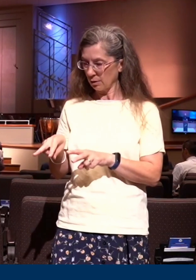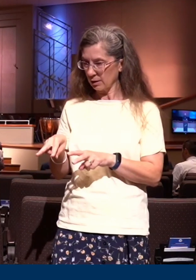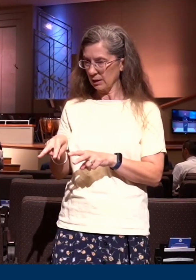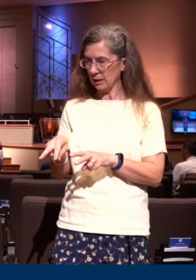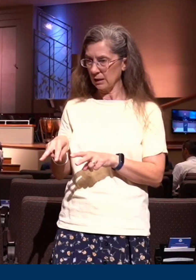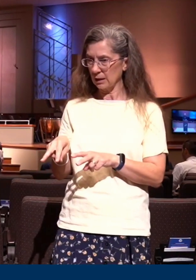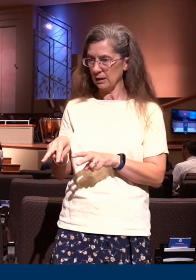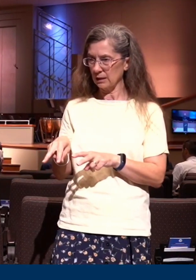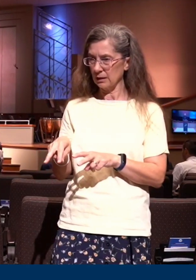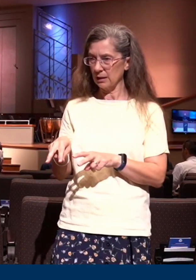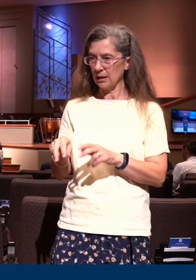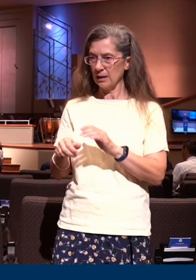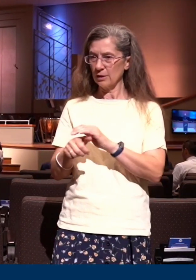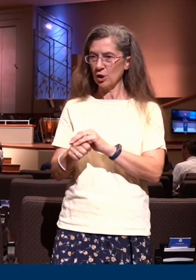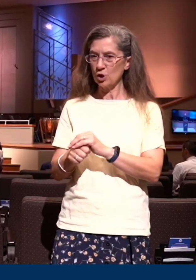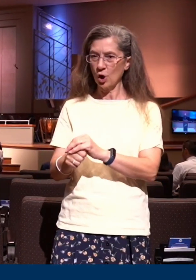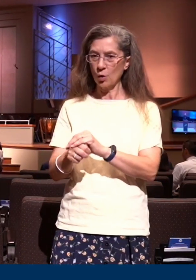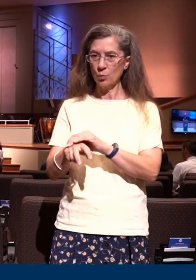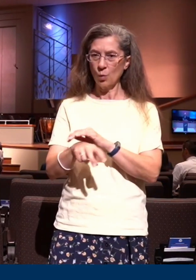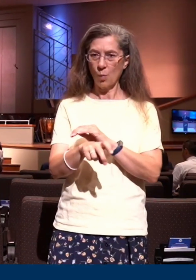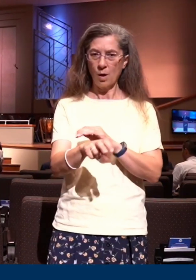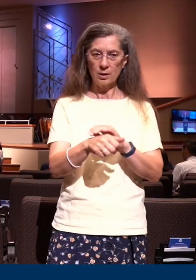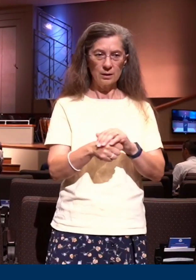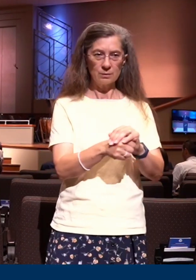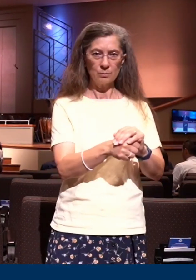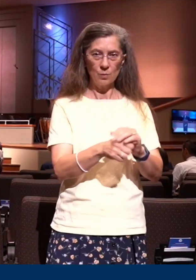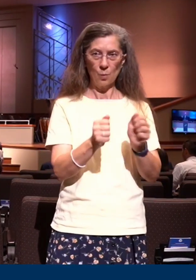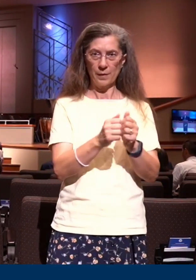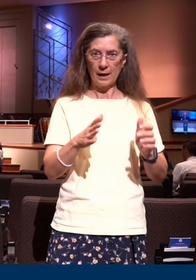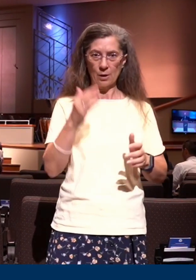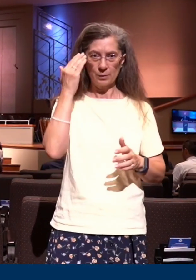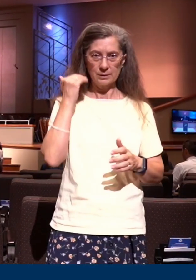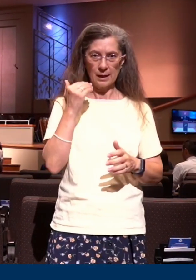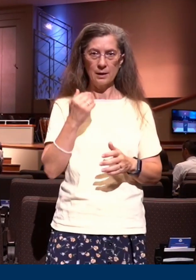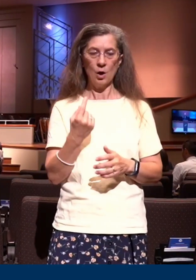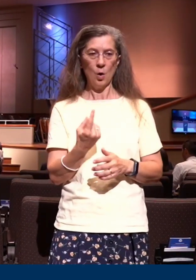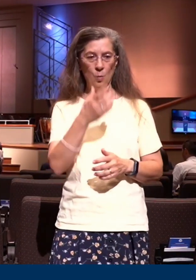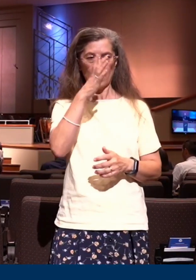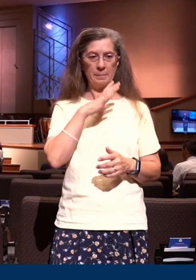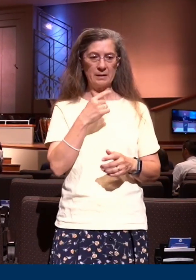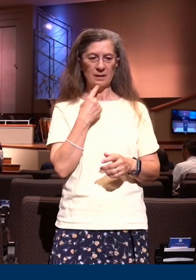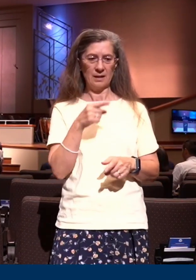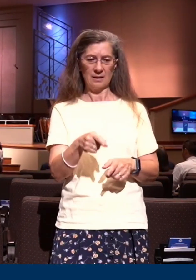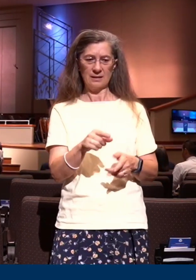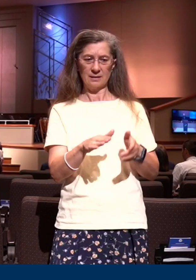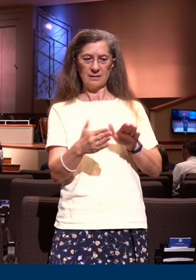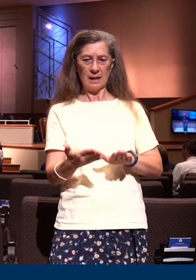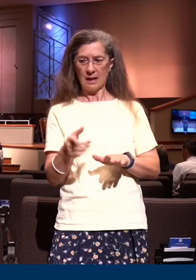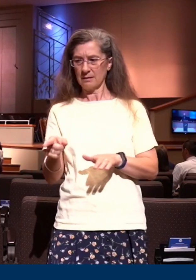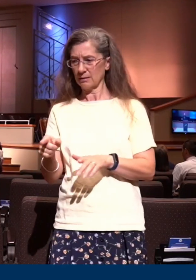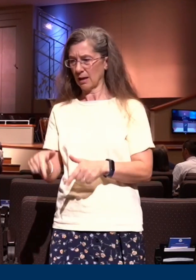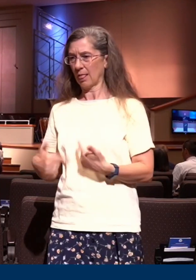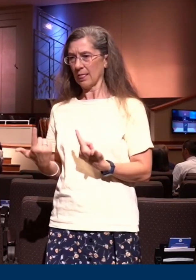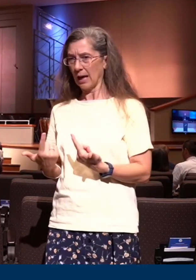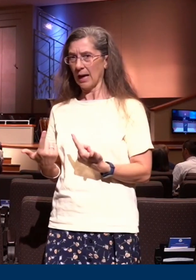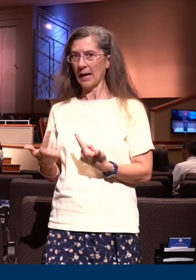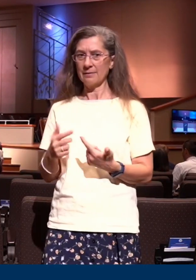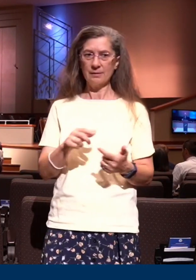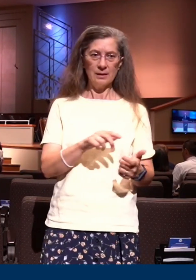walked around and they were arguing a little bit. One said that the turtle was alive, the other one said it was dead. The argument got kind of heated. They went back and forth, back and